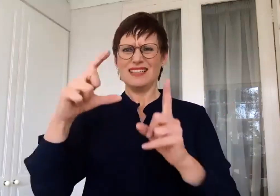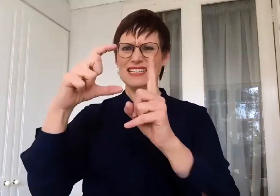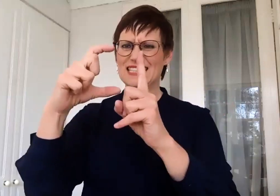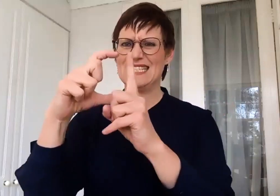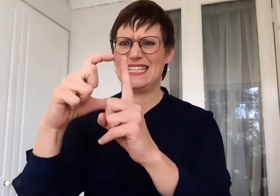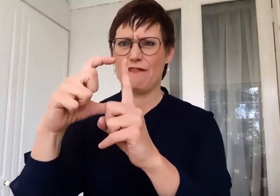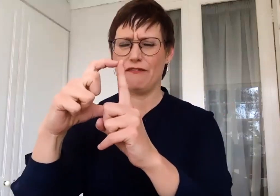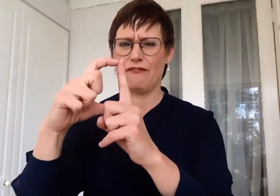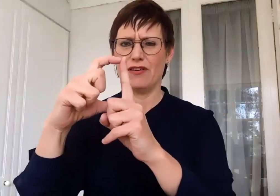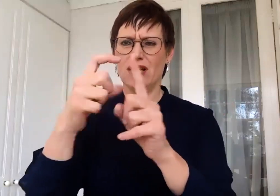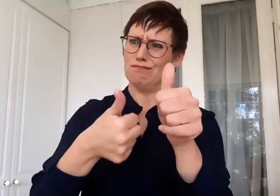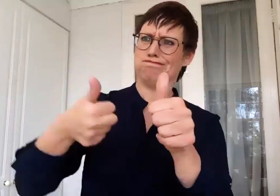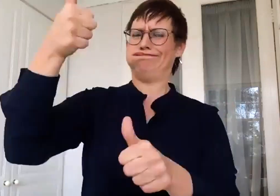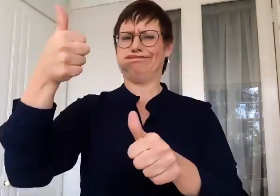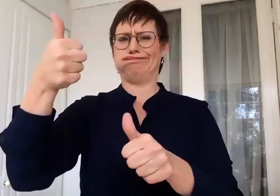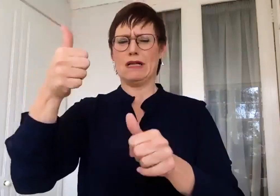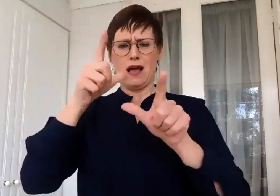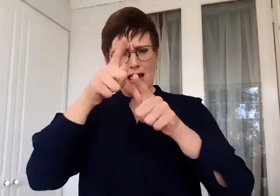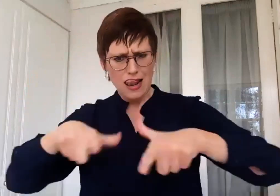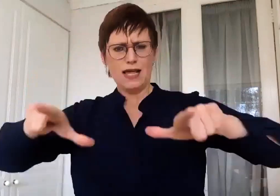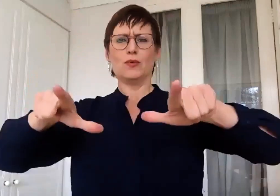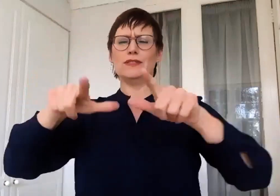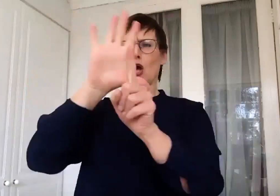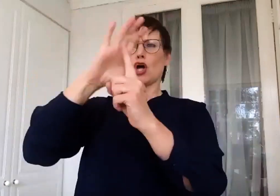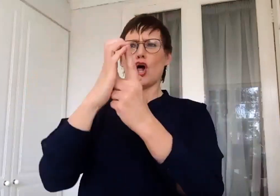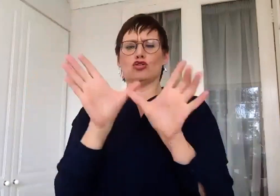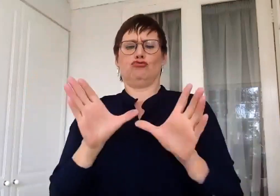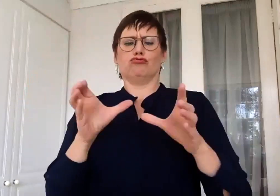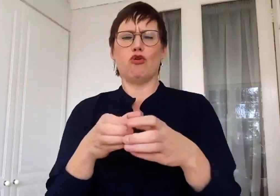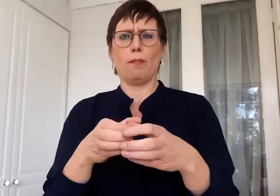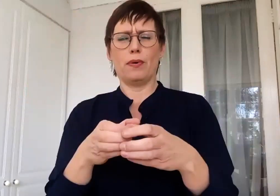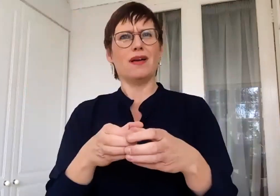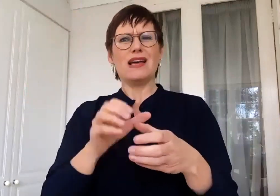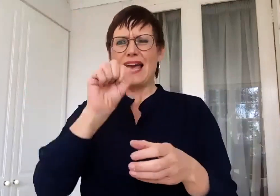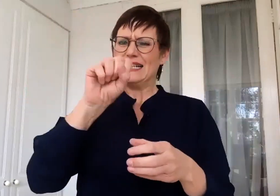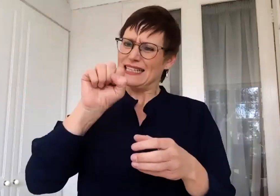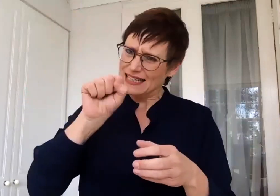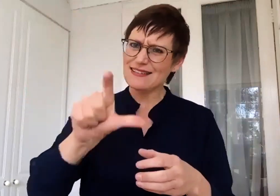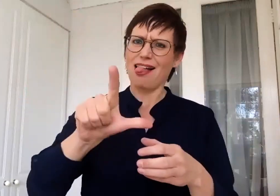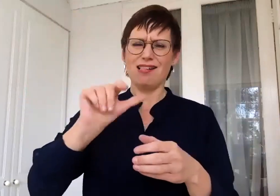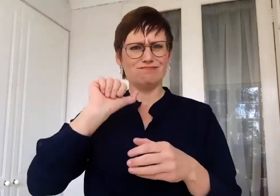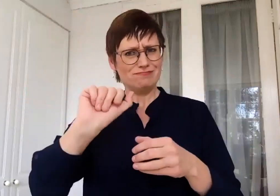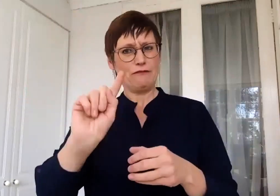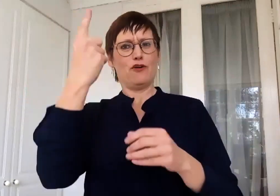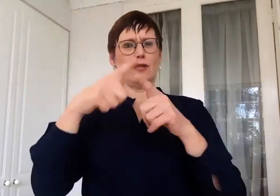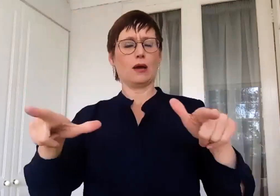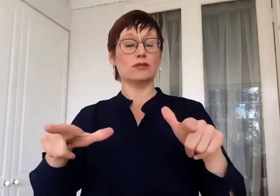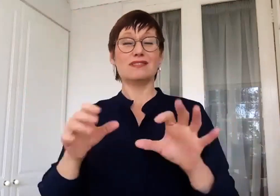cultural and linguistic minority group, South African sign language in South Africa being their first language. It's actually got nothing to do with disability at all.